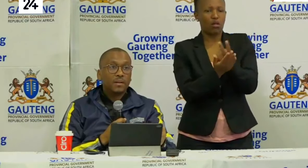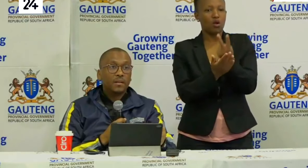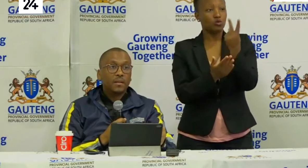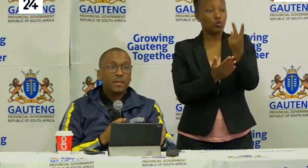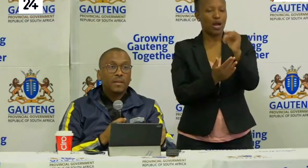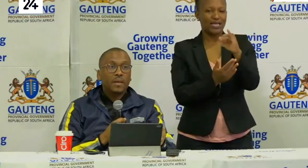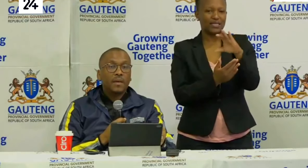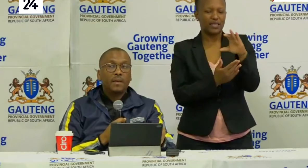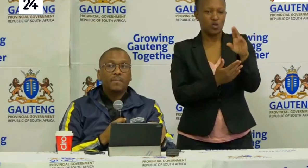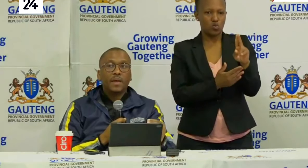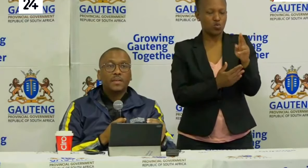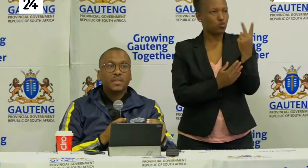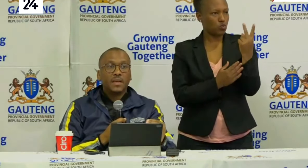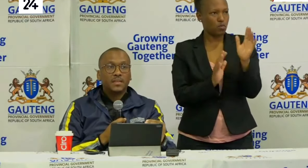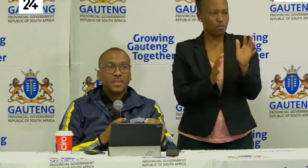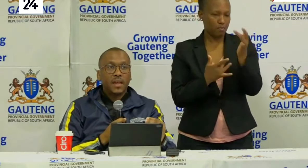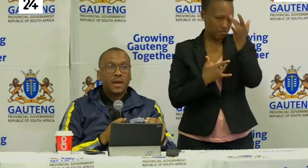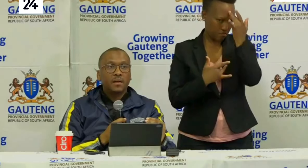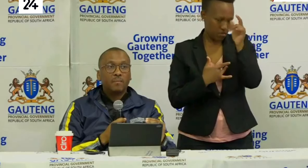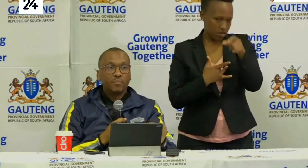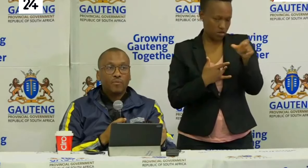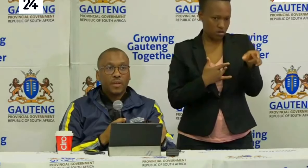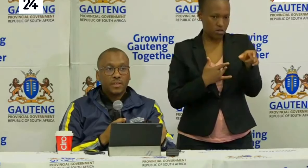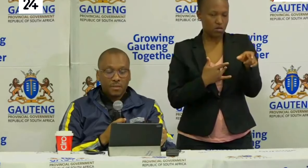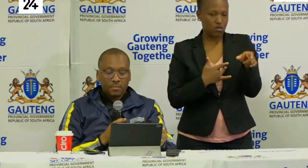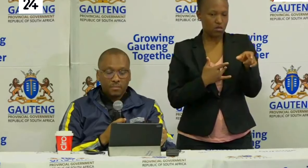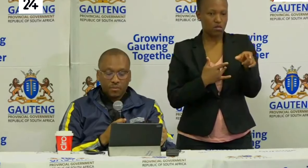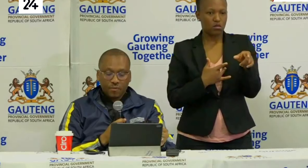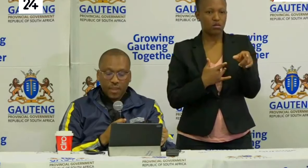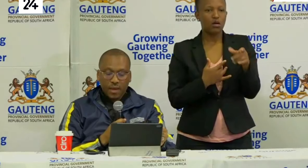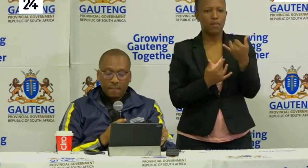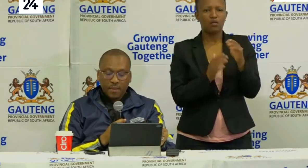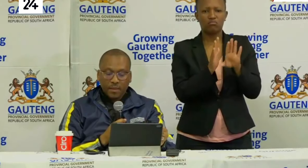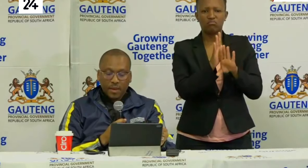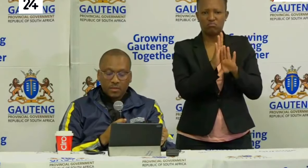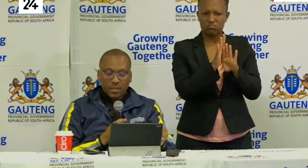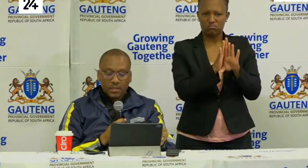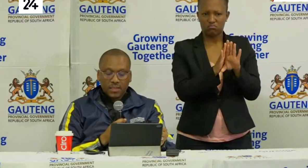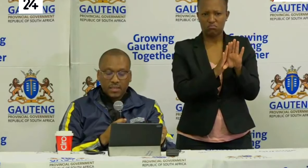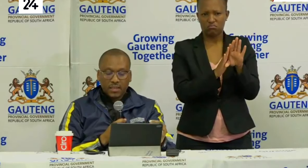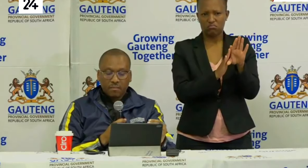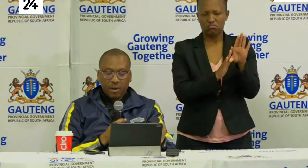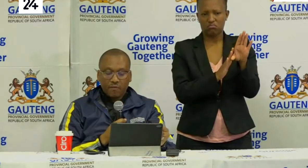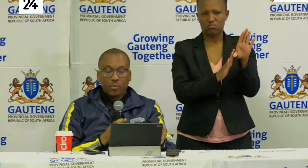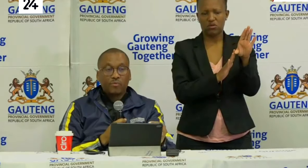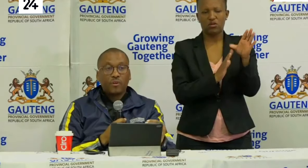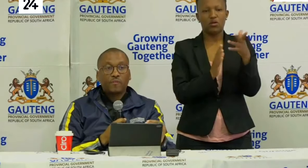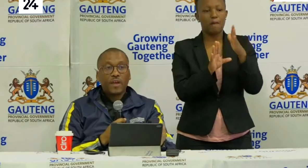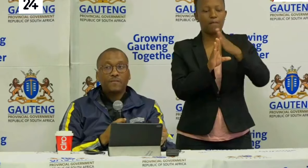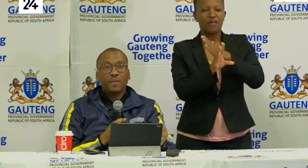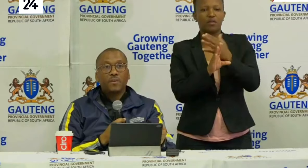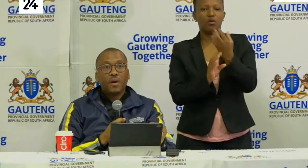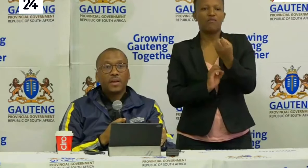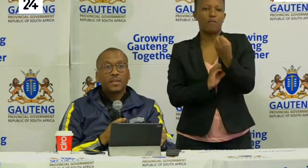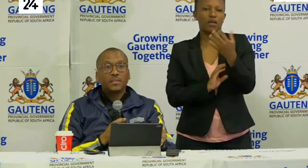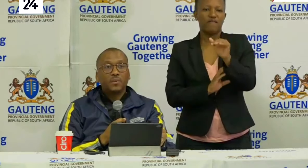hospital and and they are improving in terms of their status in private we've got